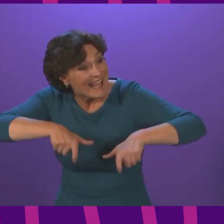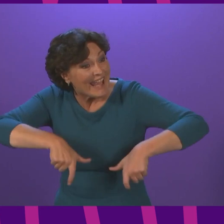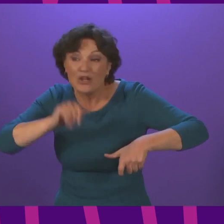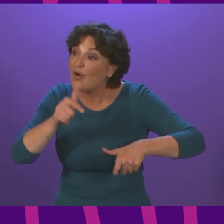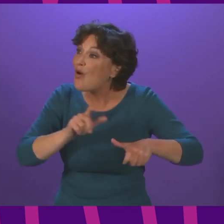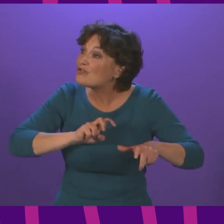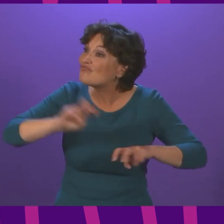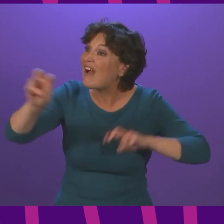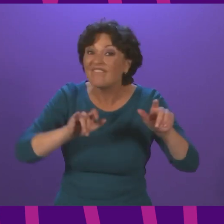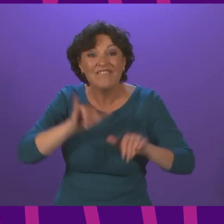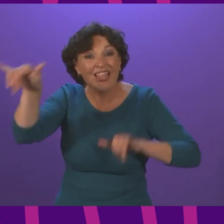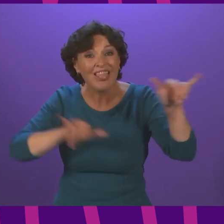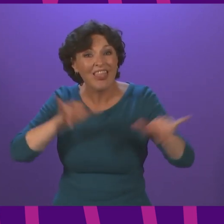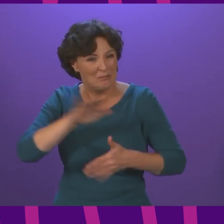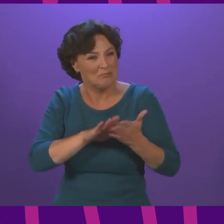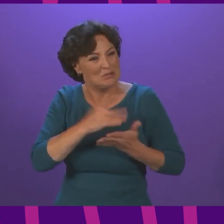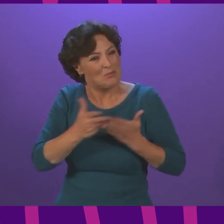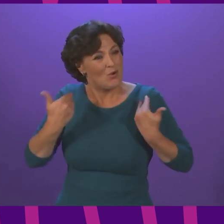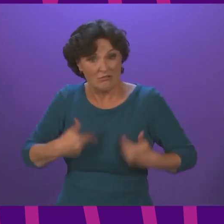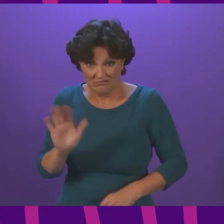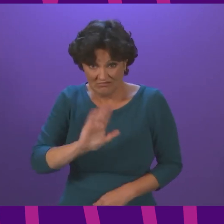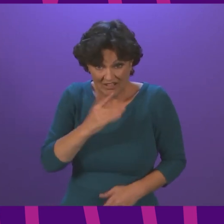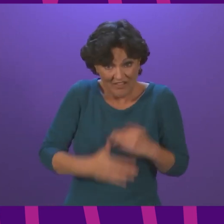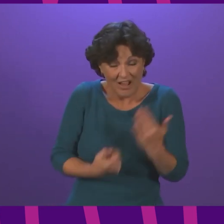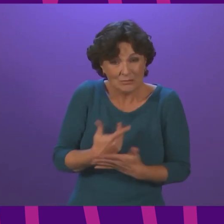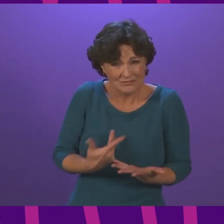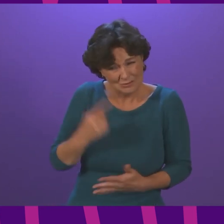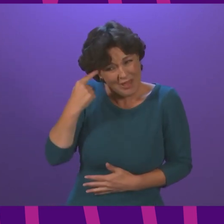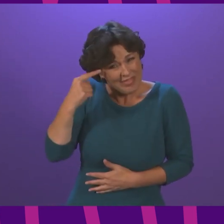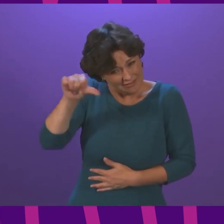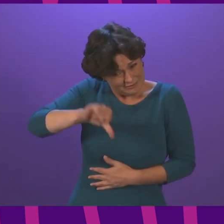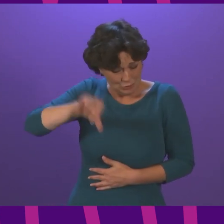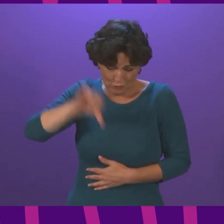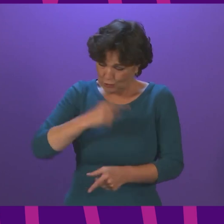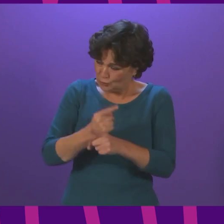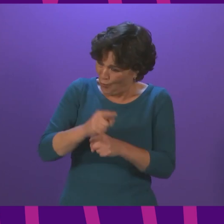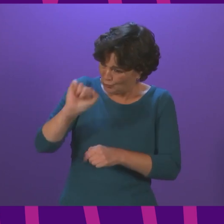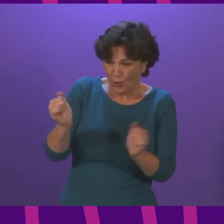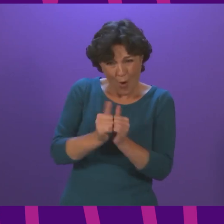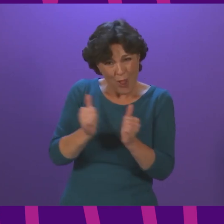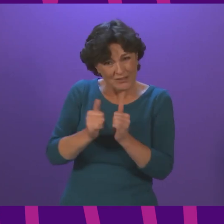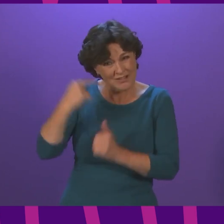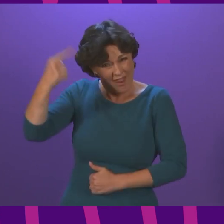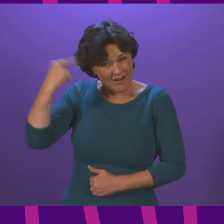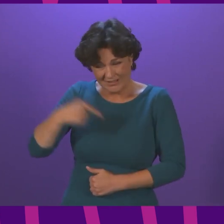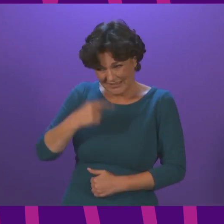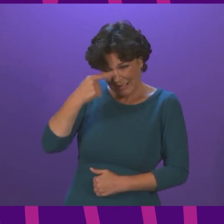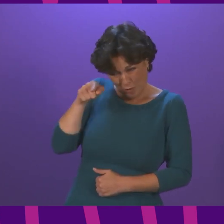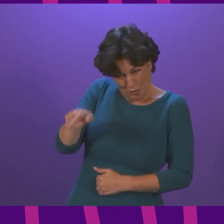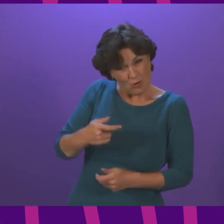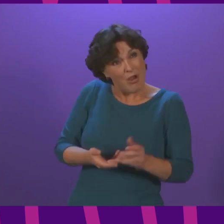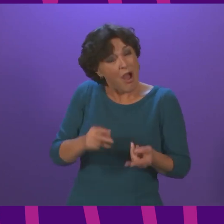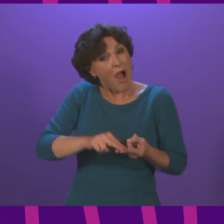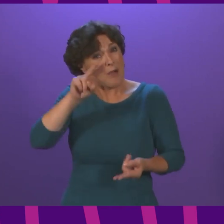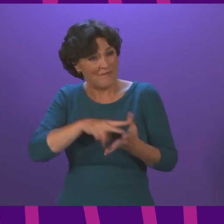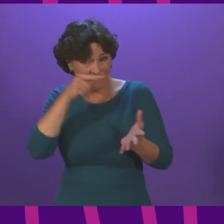Minister agree with me that the supposed party of business in this chamber should speak to colleagues in London about the impact these VAT changes are having on businesses